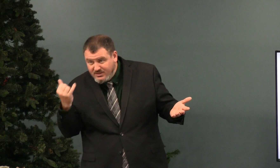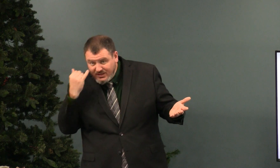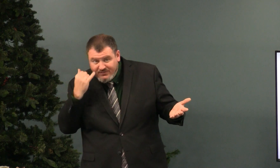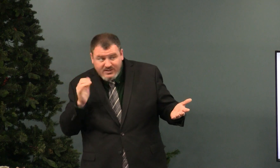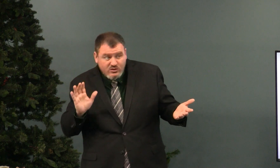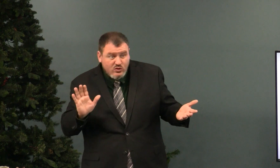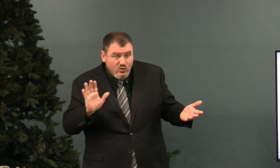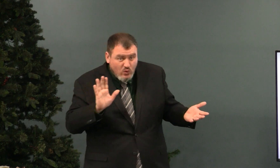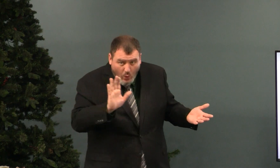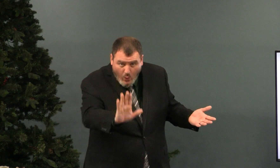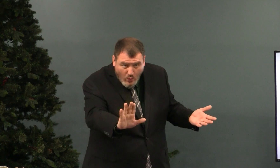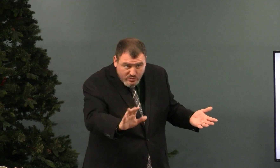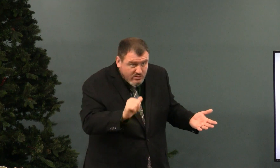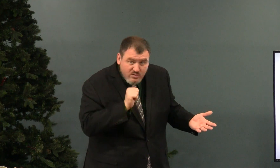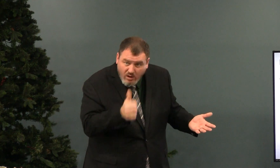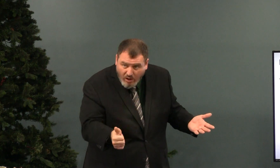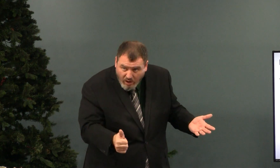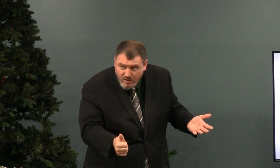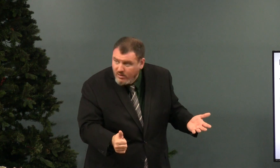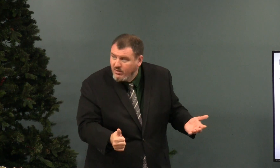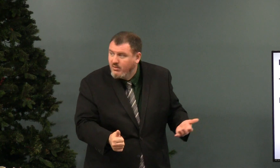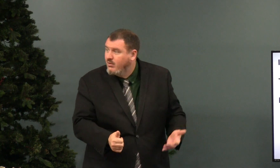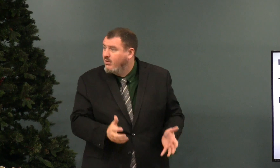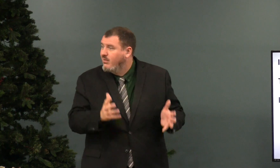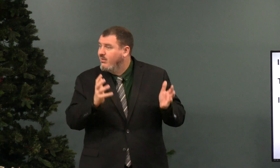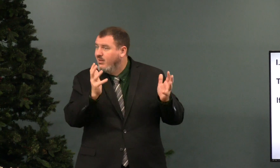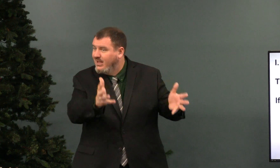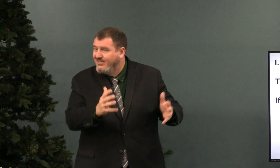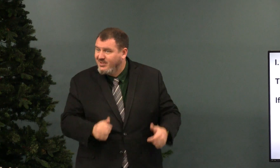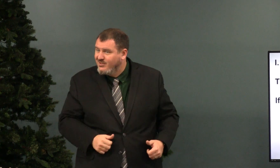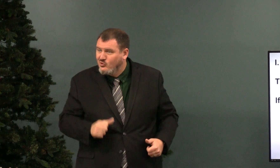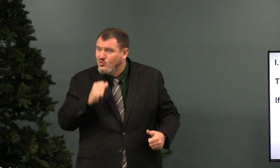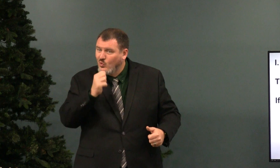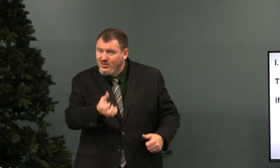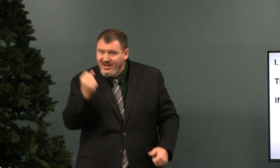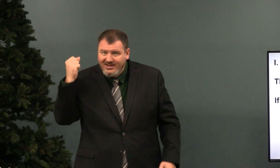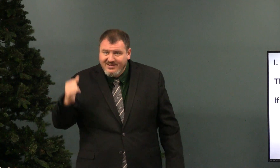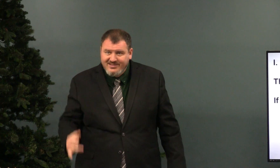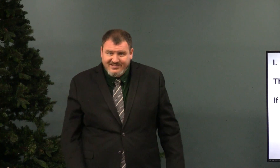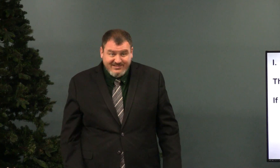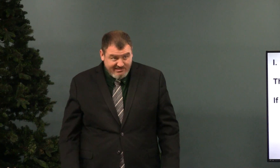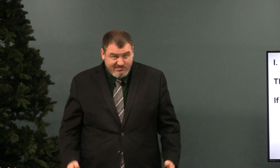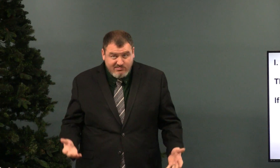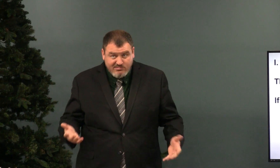It's common sense. If it's not yours, leave it. Don't take it.